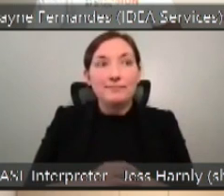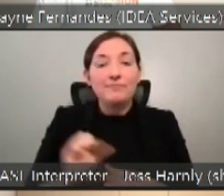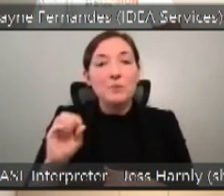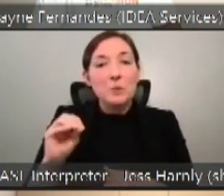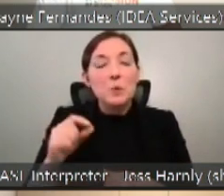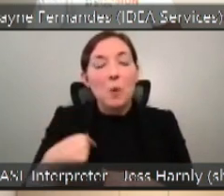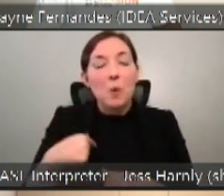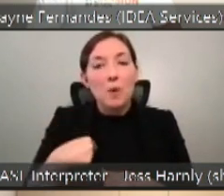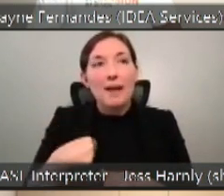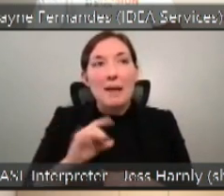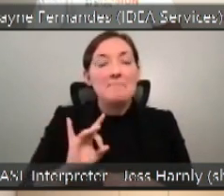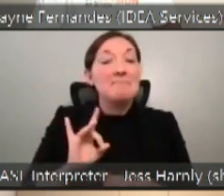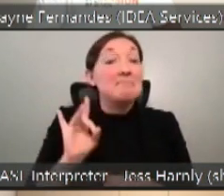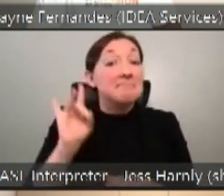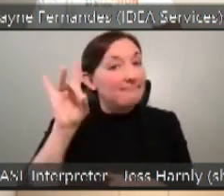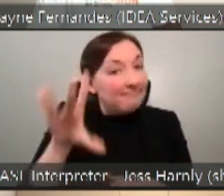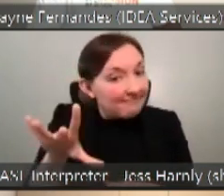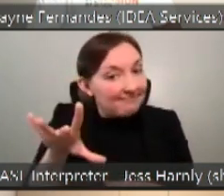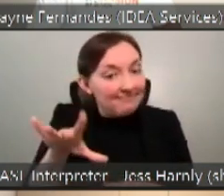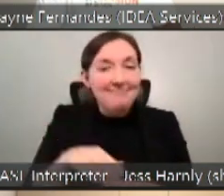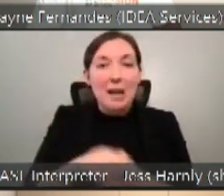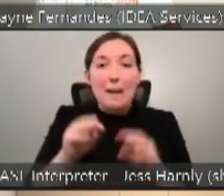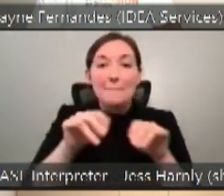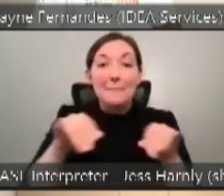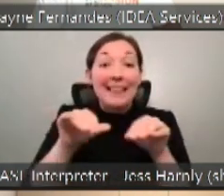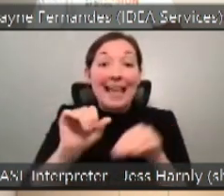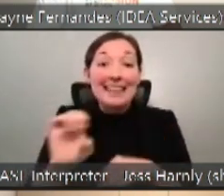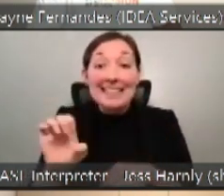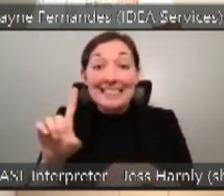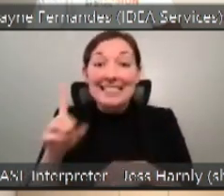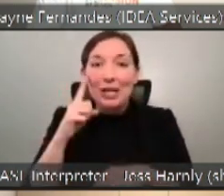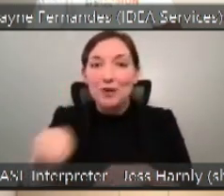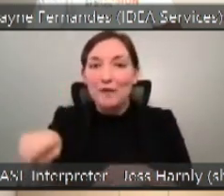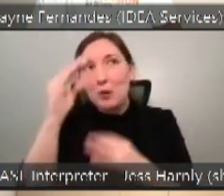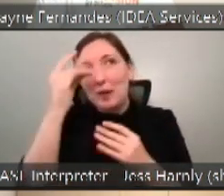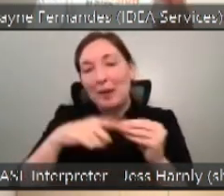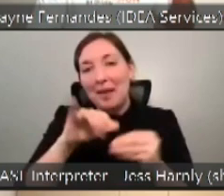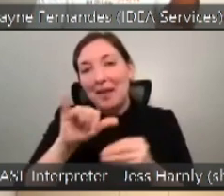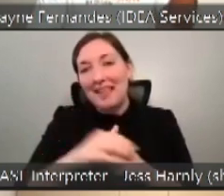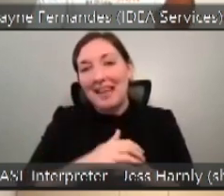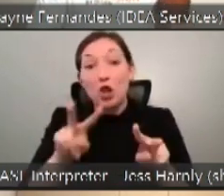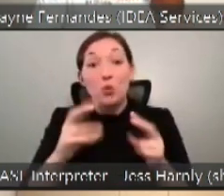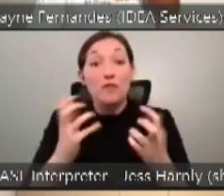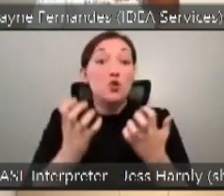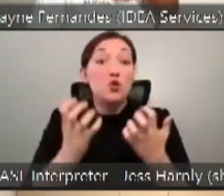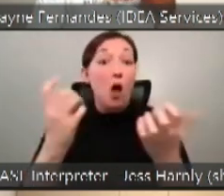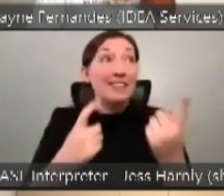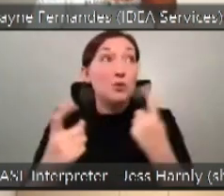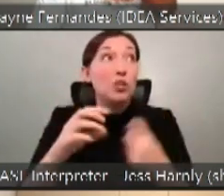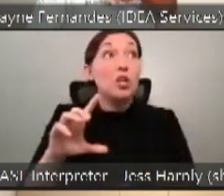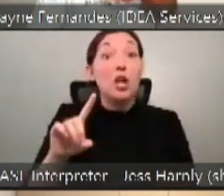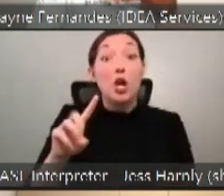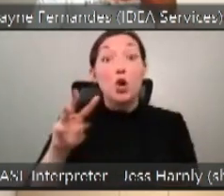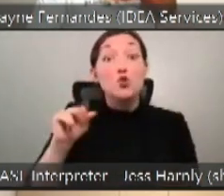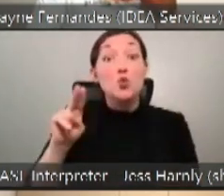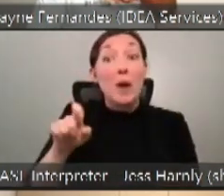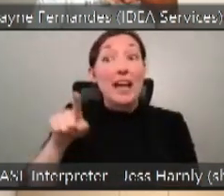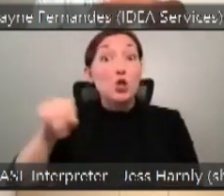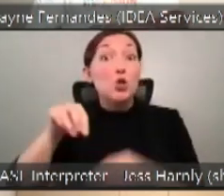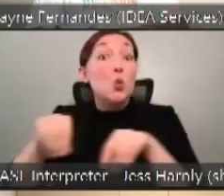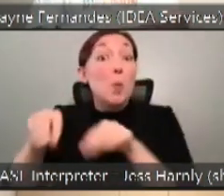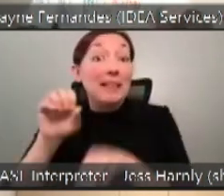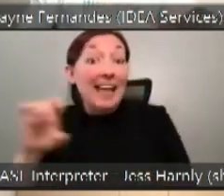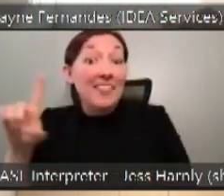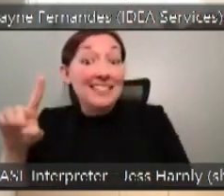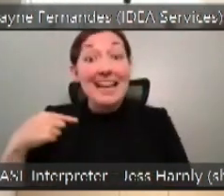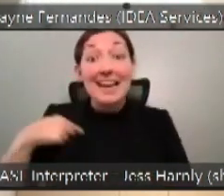to plant that seed for everyone and look forward to any questions. I'm going to water that seed for you, if that's possible.